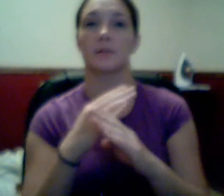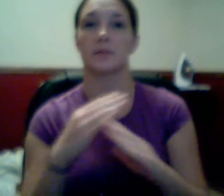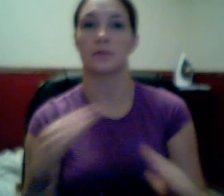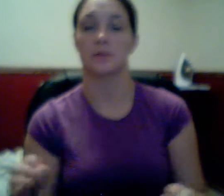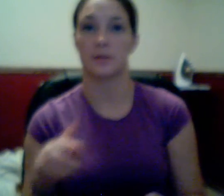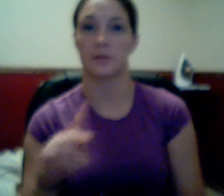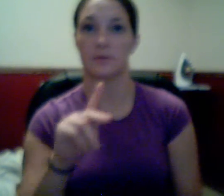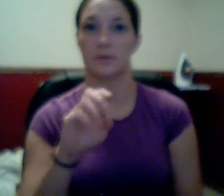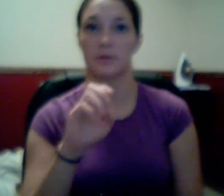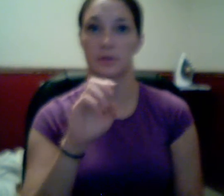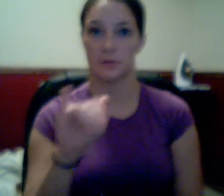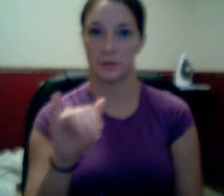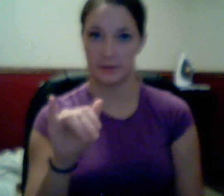What about square roots?